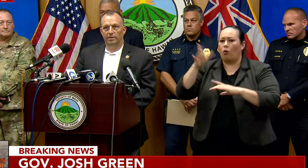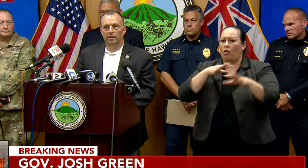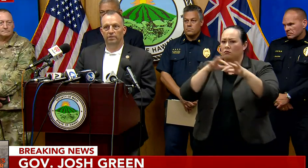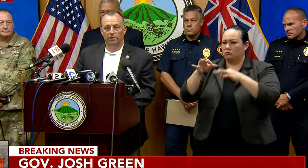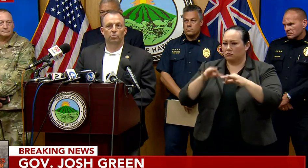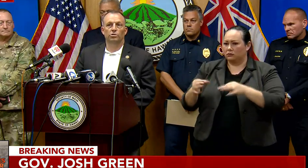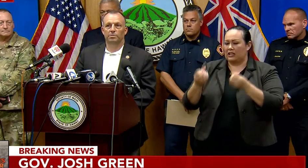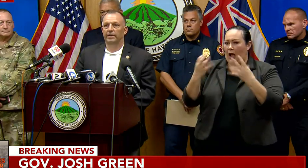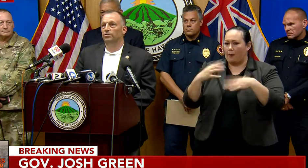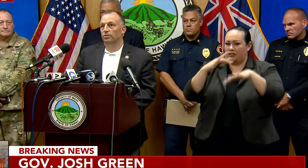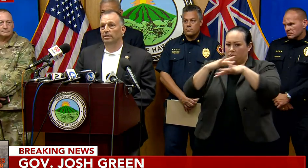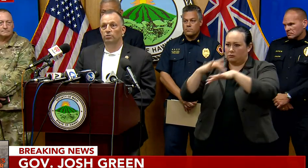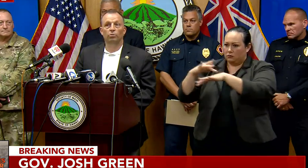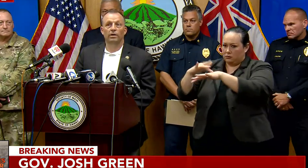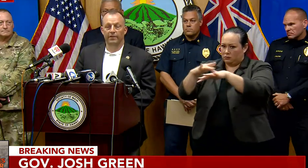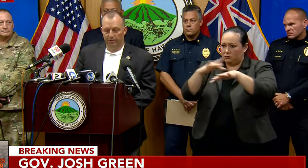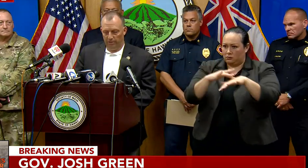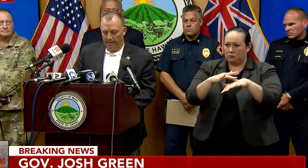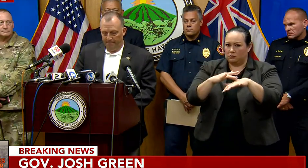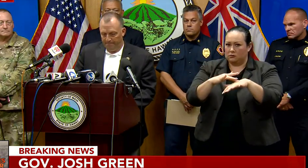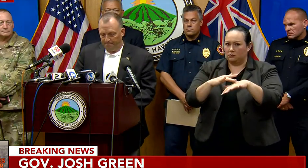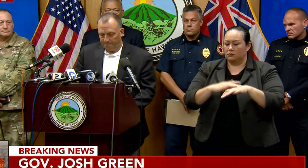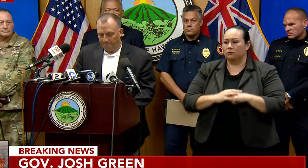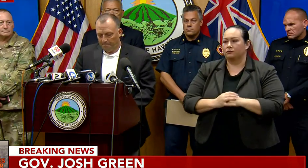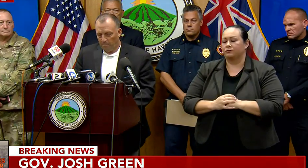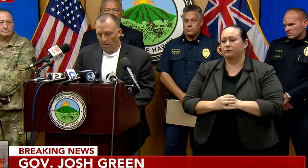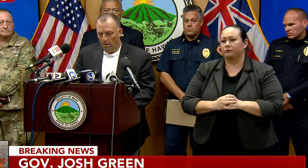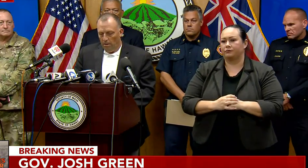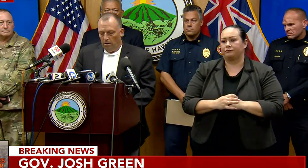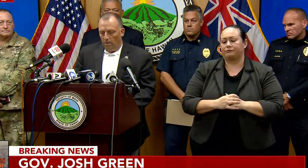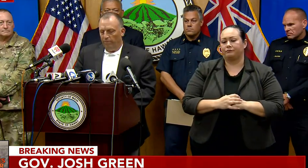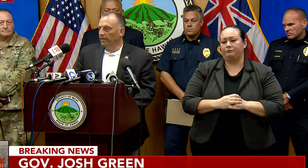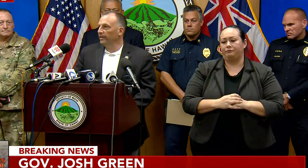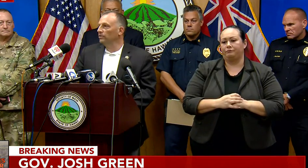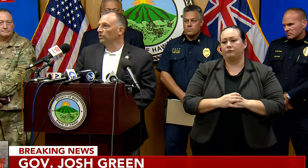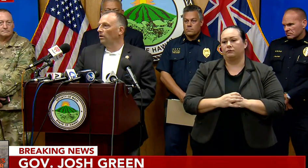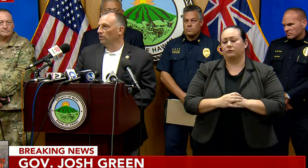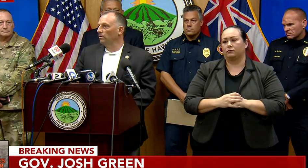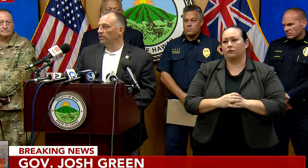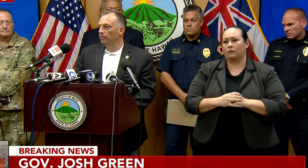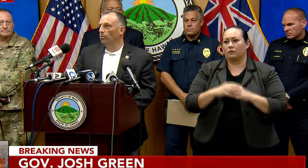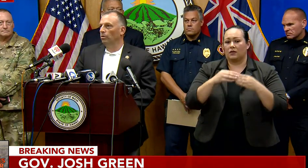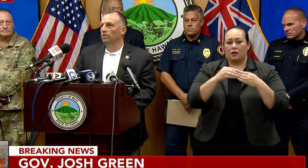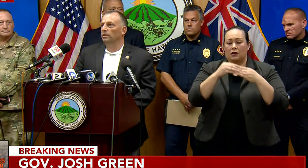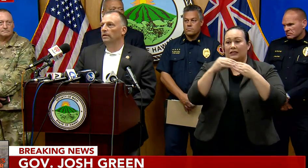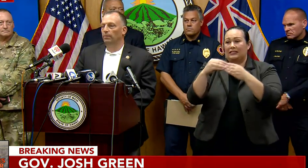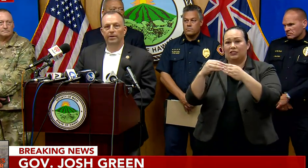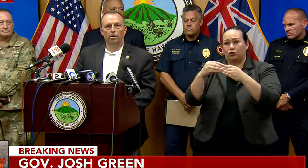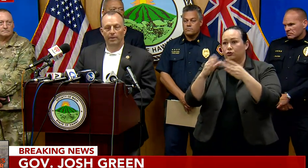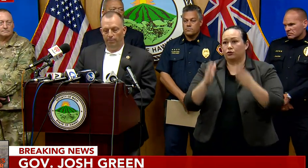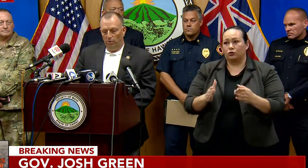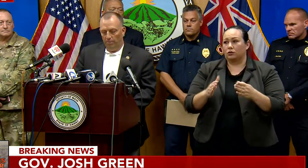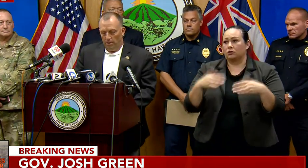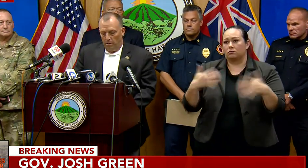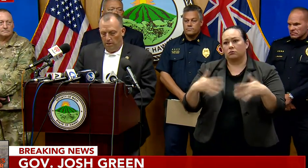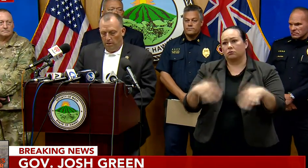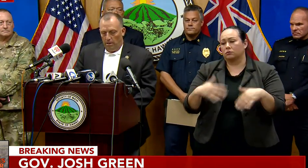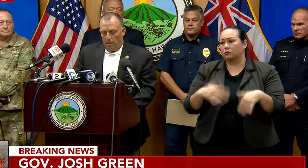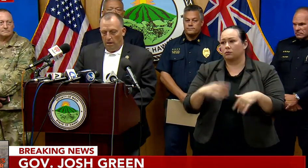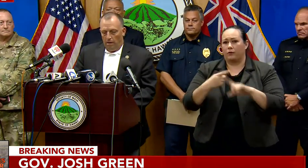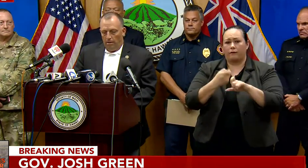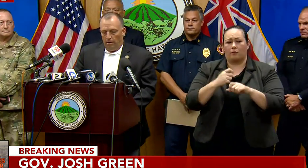territory that's been covered. It's more substantial than you were aware of yesterday. We've had leaders all across the board helping our people.